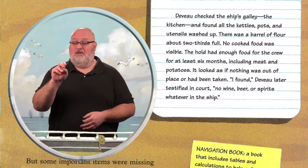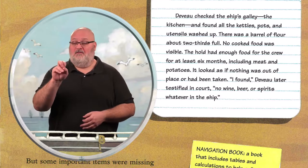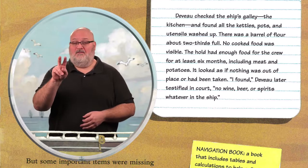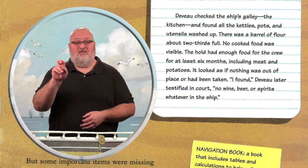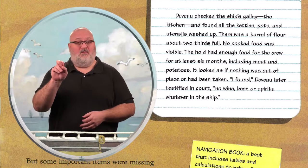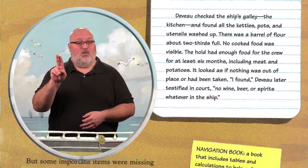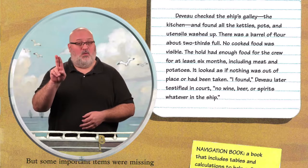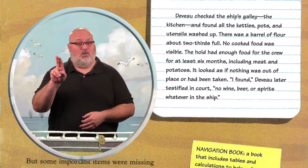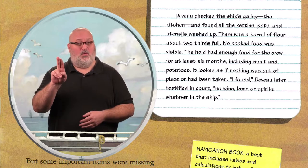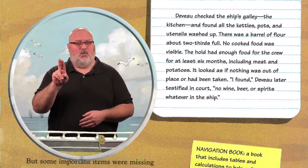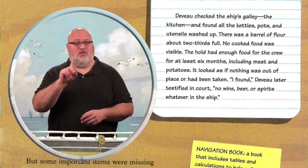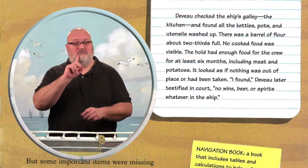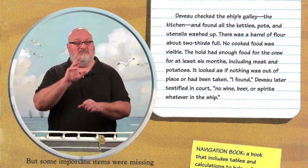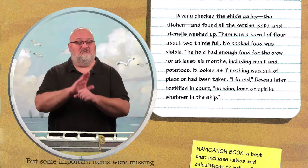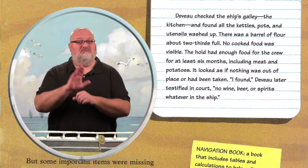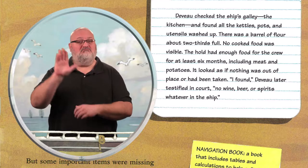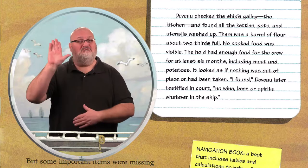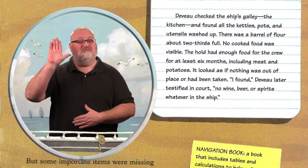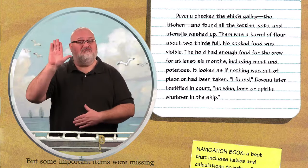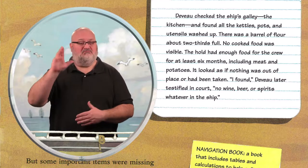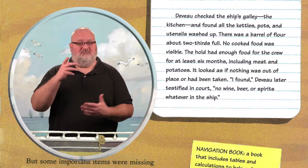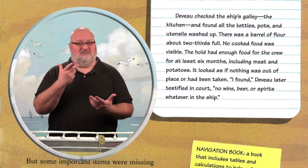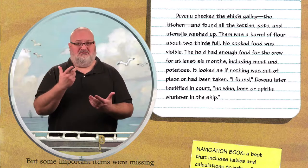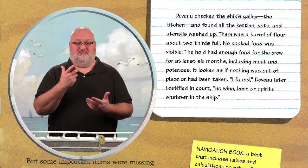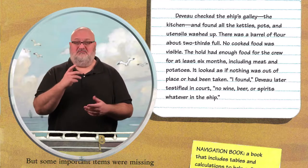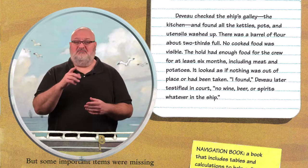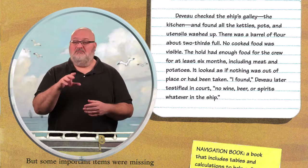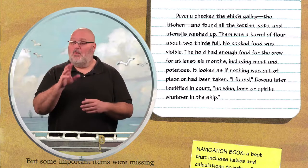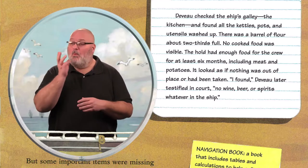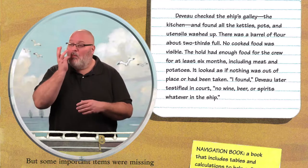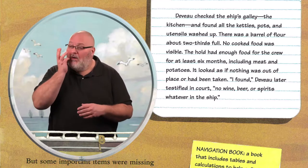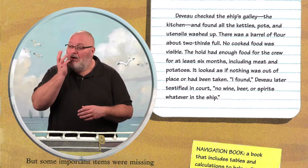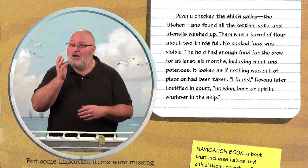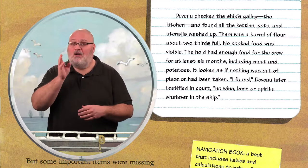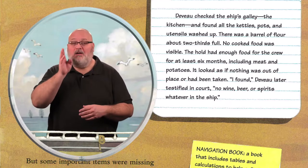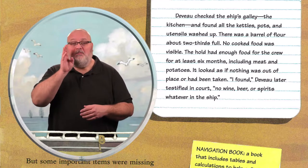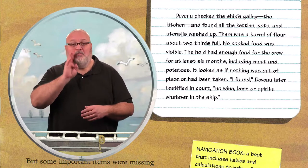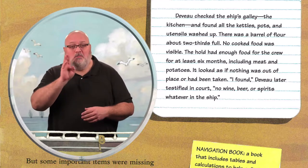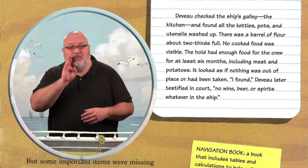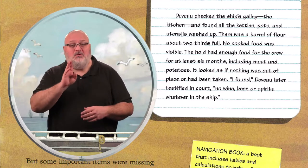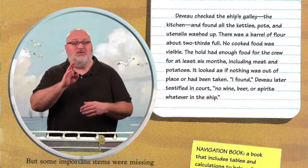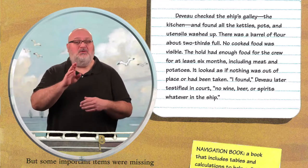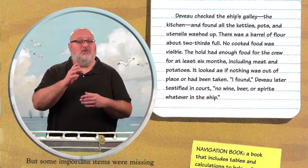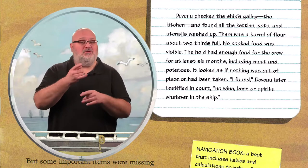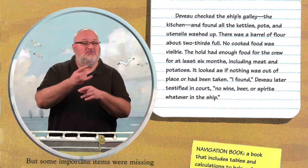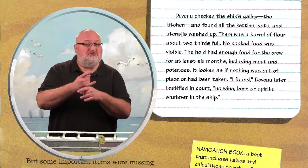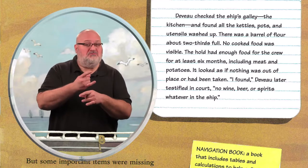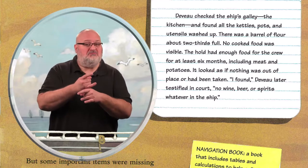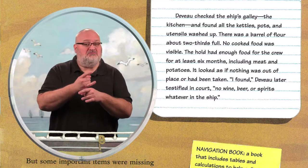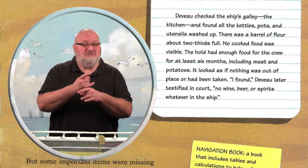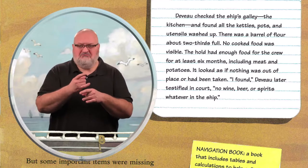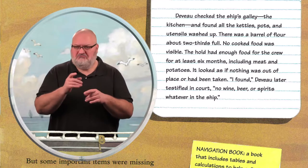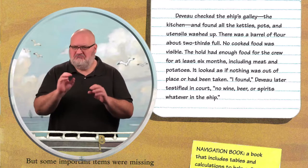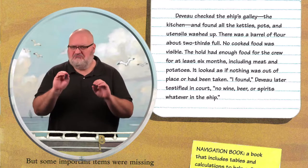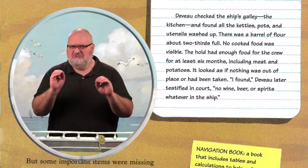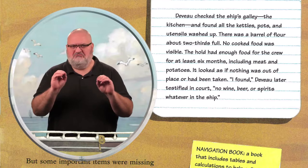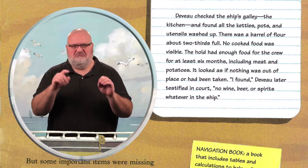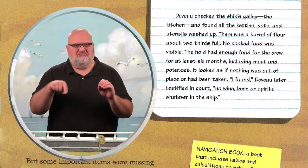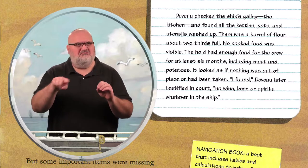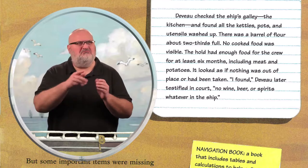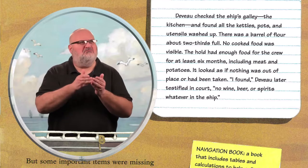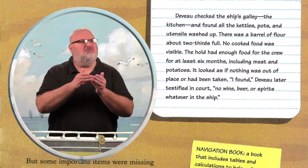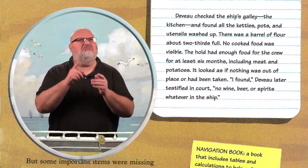I found, DeVoe later testified in court, no wine, beer, or spirits, whatever, in the ship.